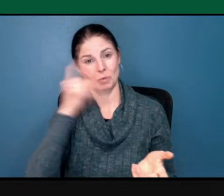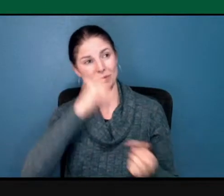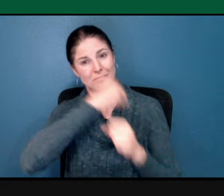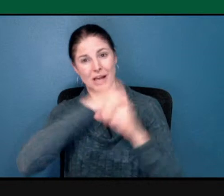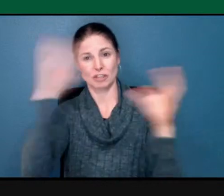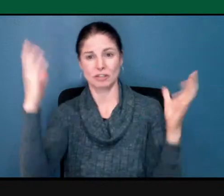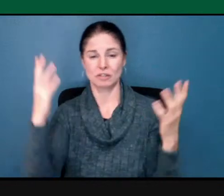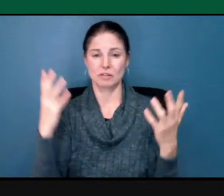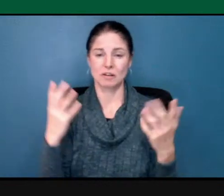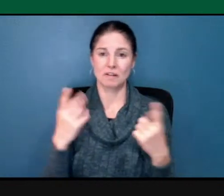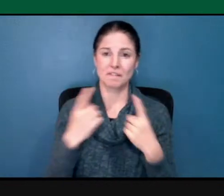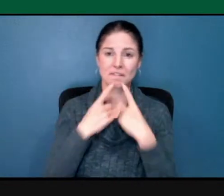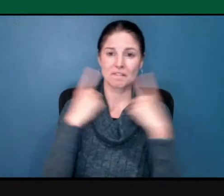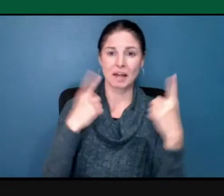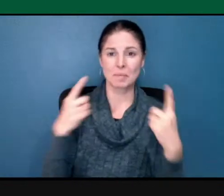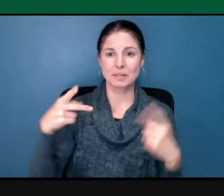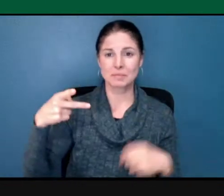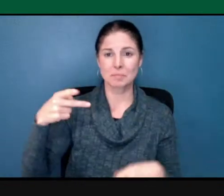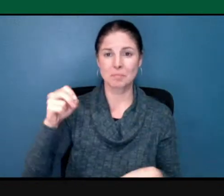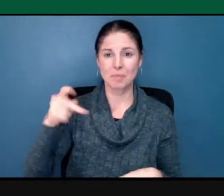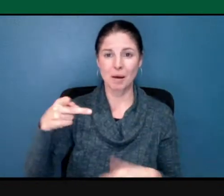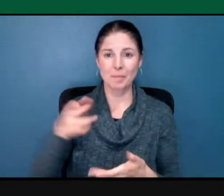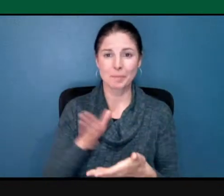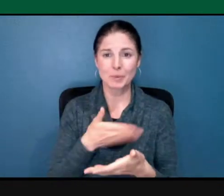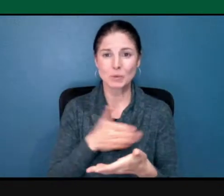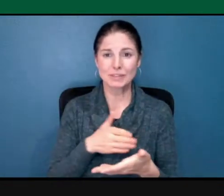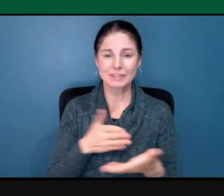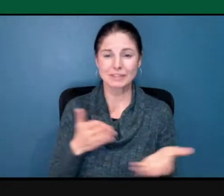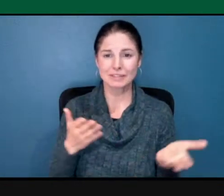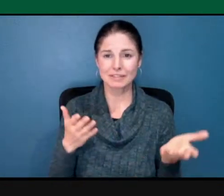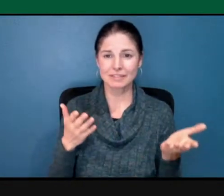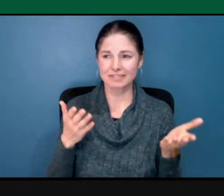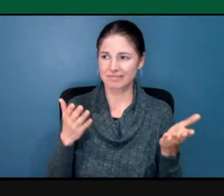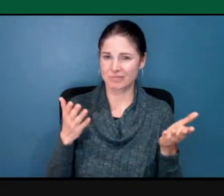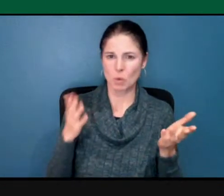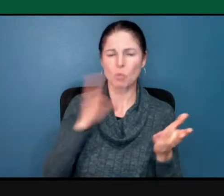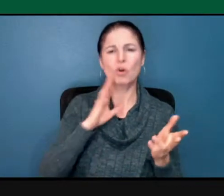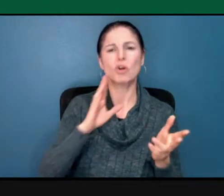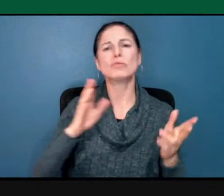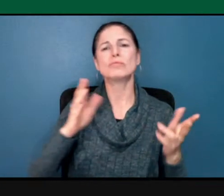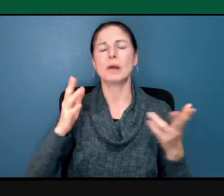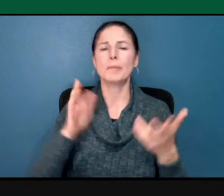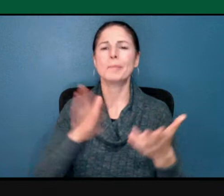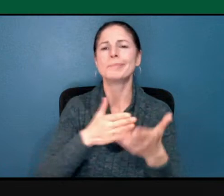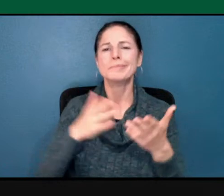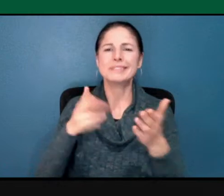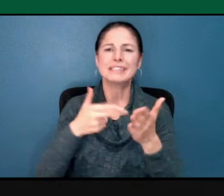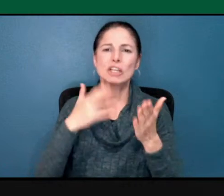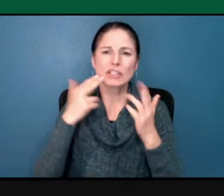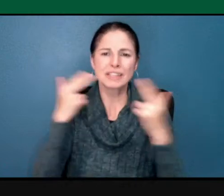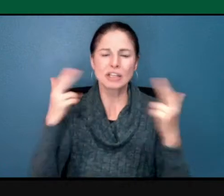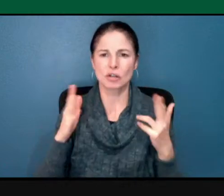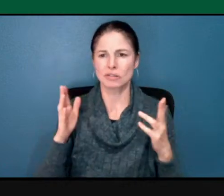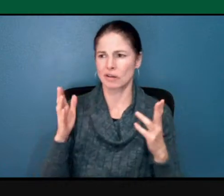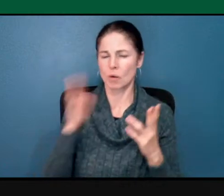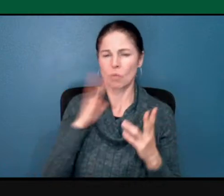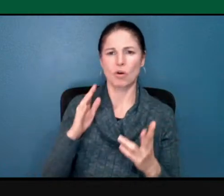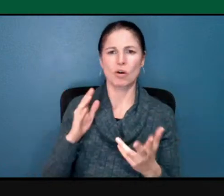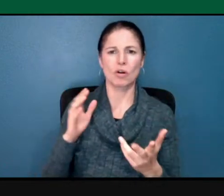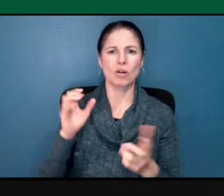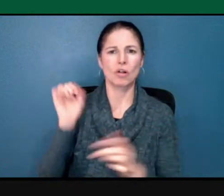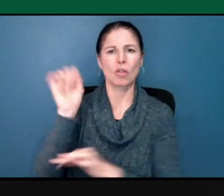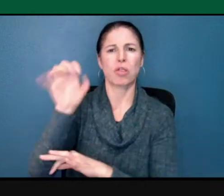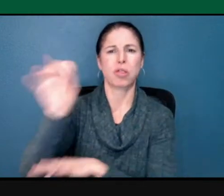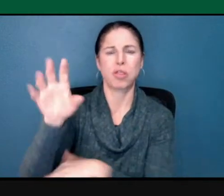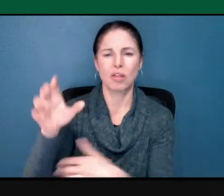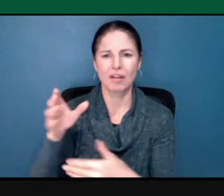spout poison anti-Semitism? Who would think that a star NBA player